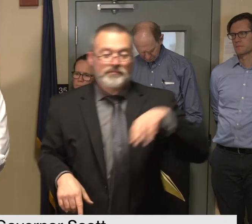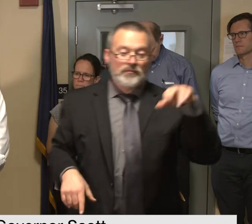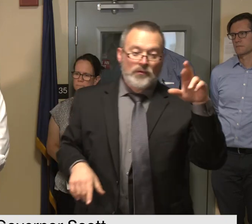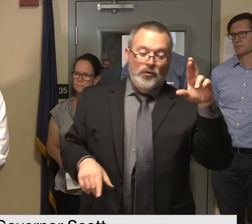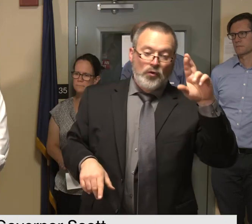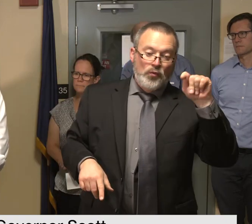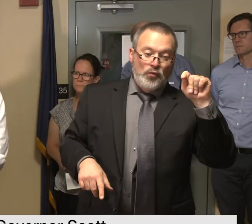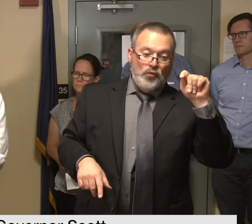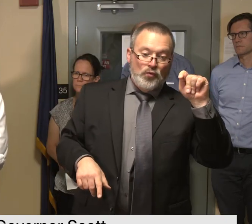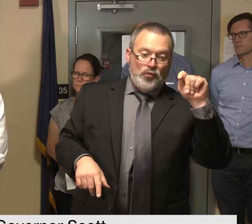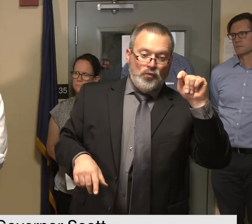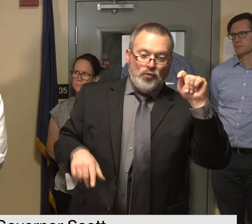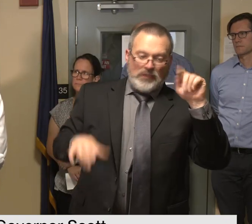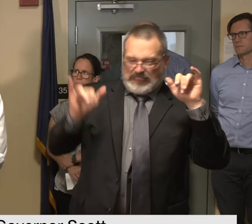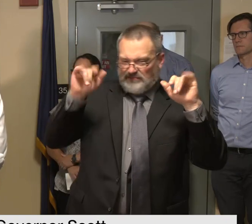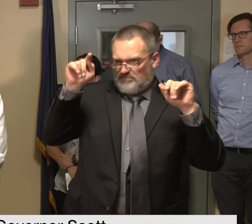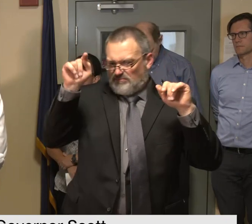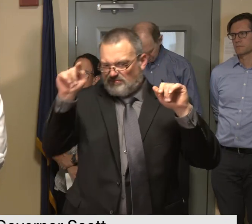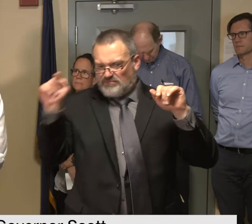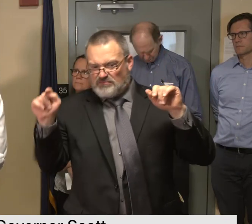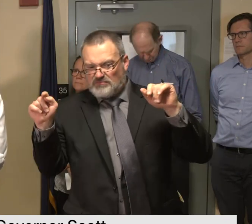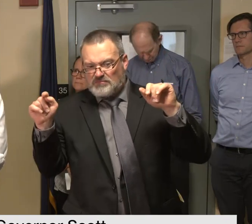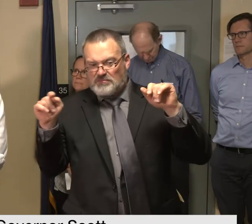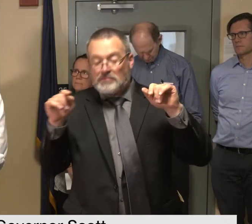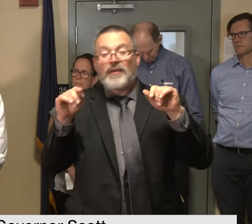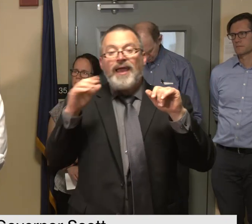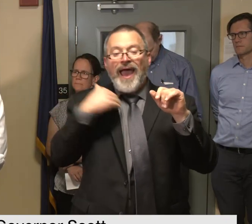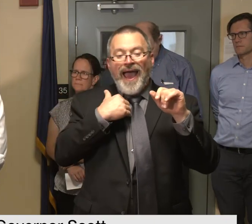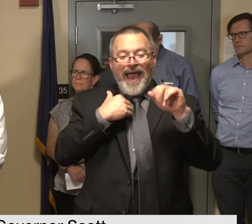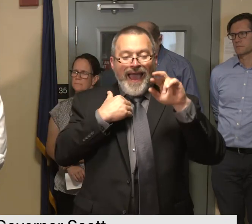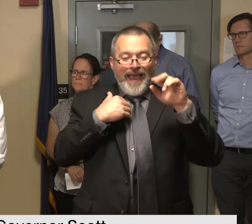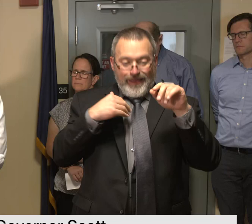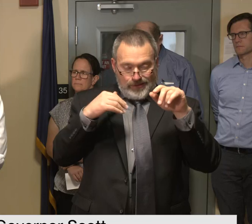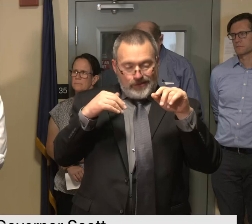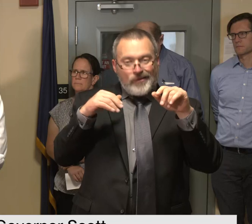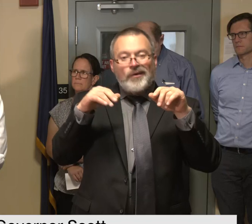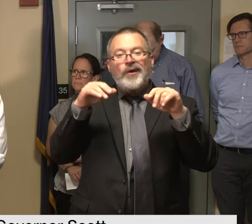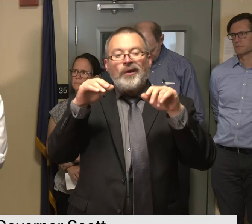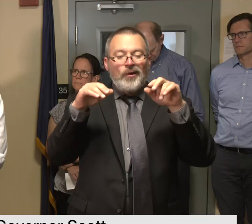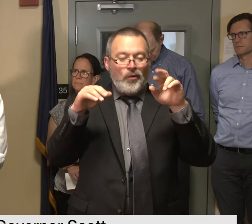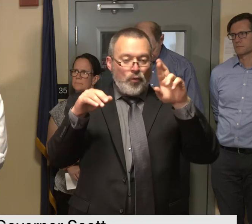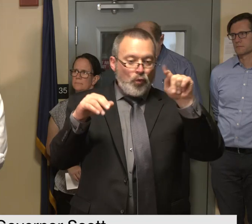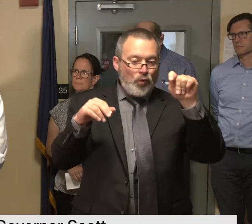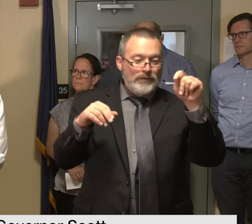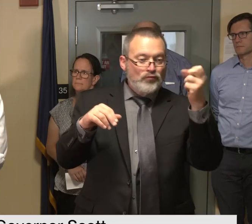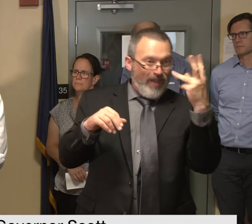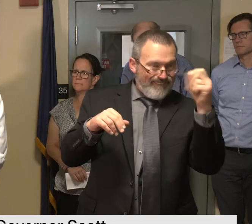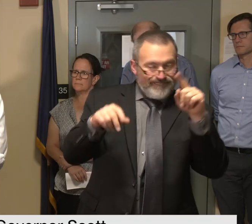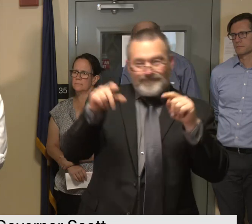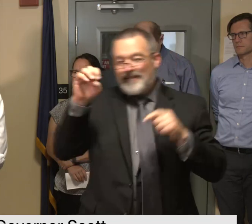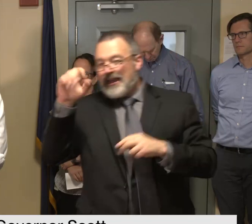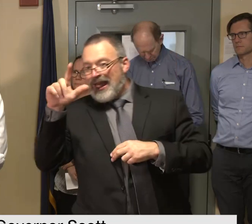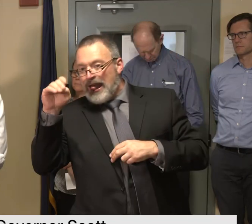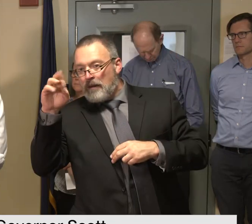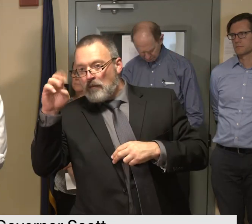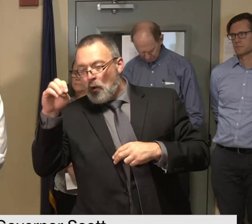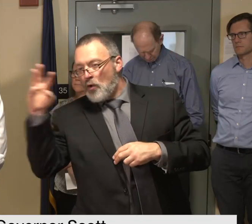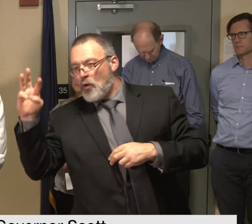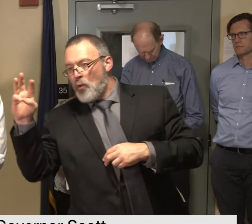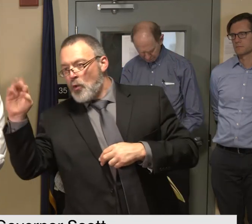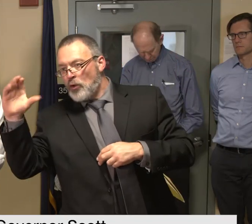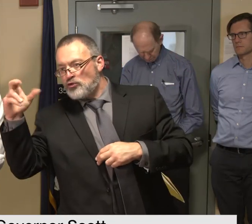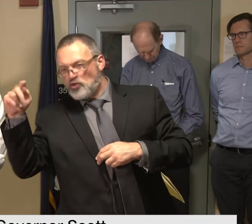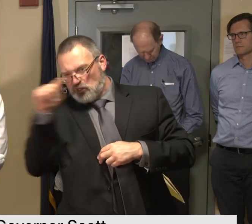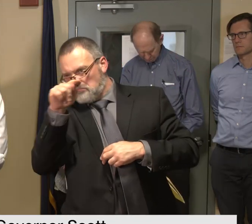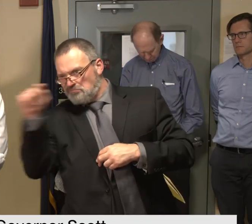multiple sites between elmore and worcester on route 12 route 17 in